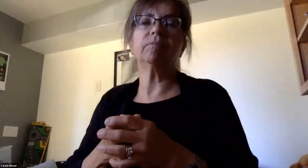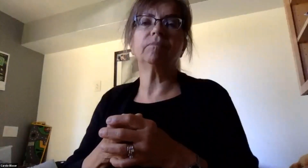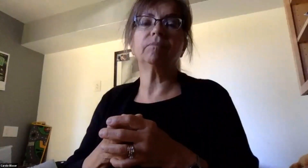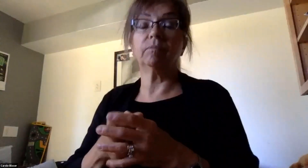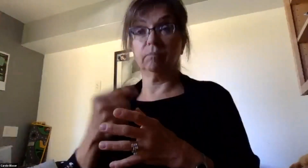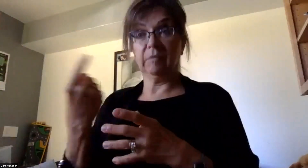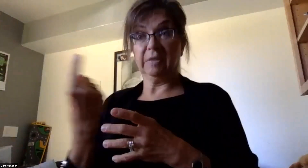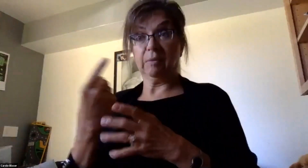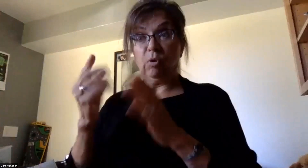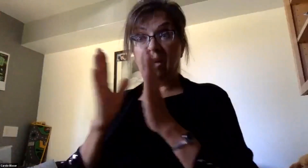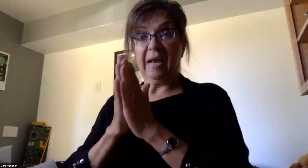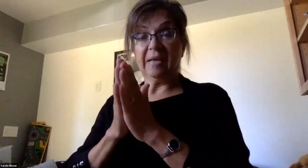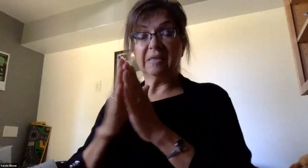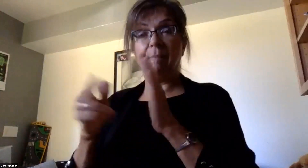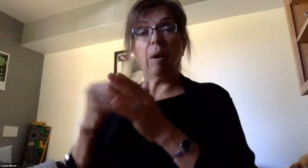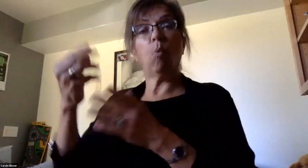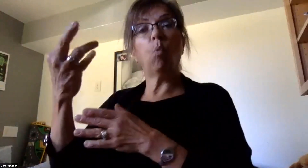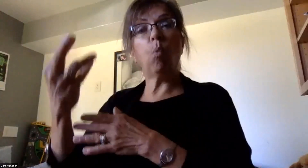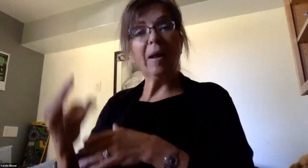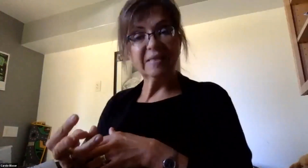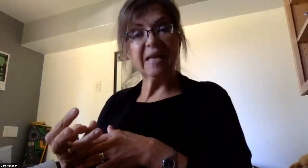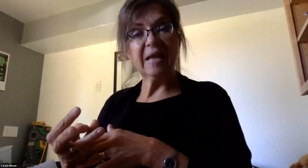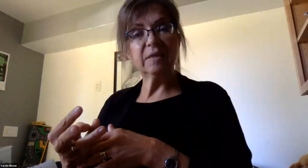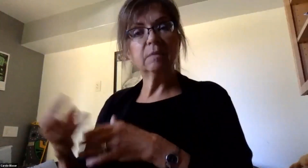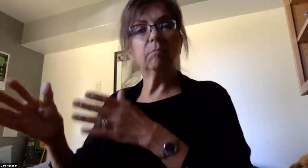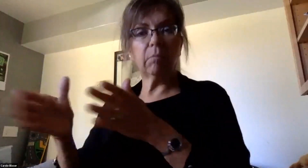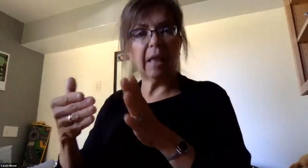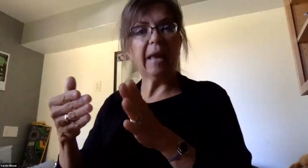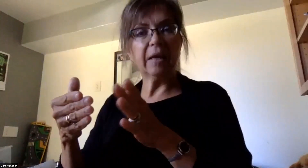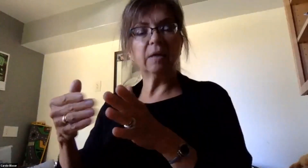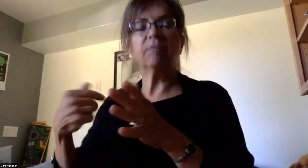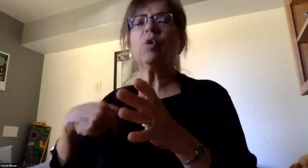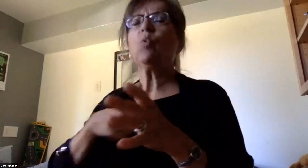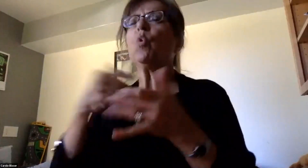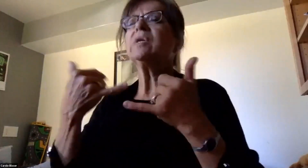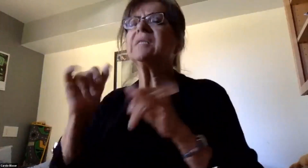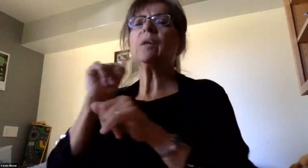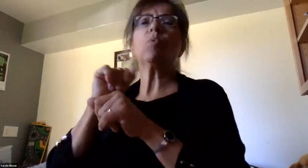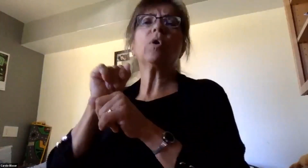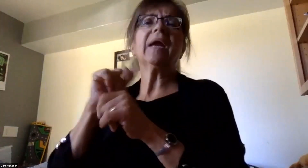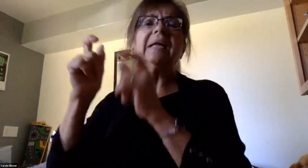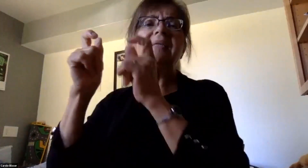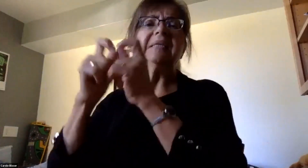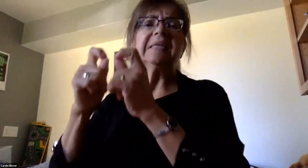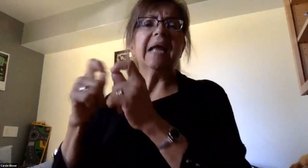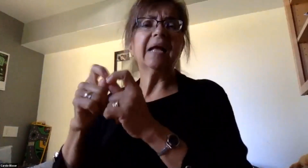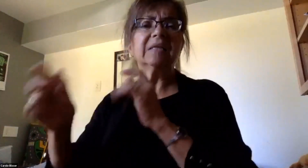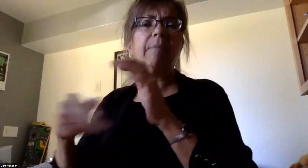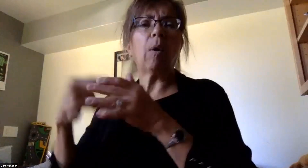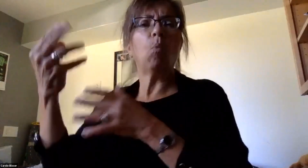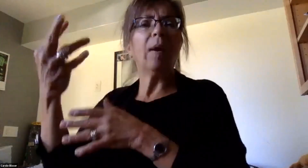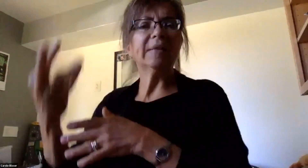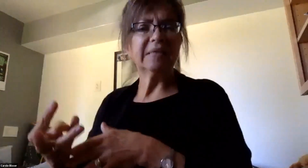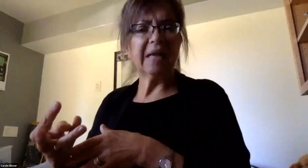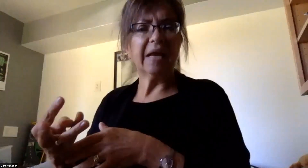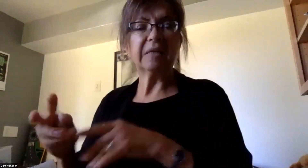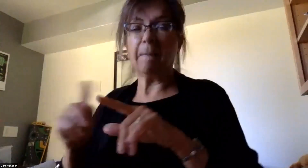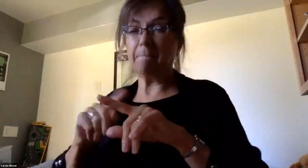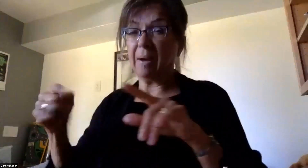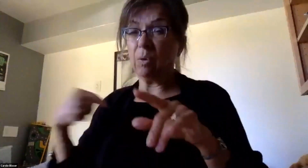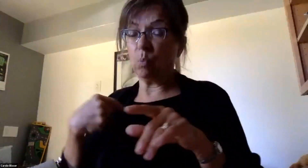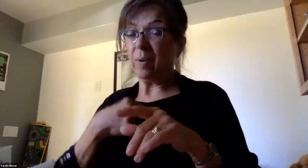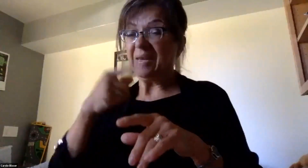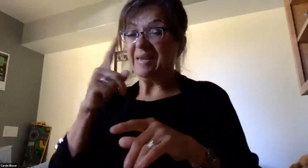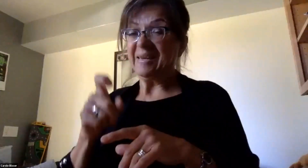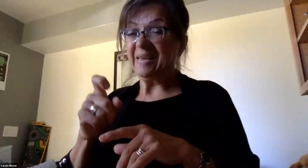question about Wednesdays and the plan for Wednesdays. We're still working on the details involving Wednesdays. However, we need to be